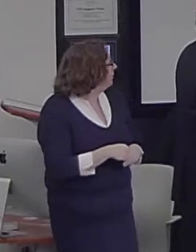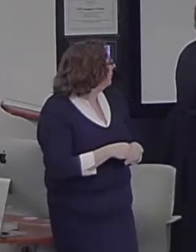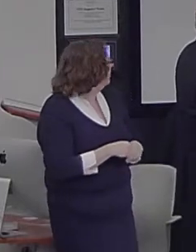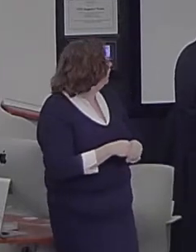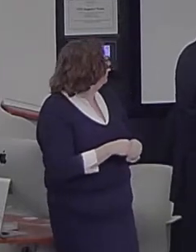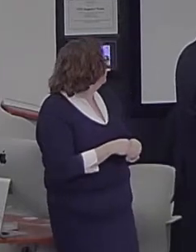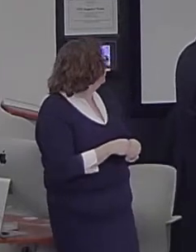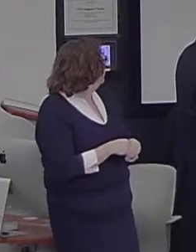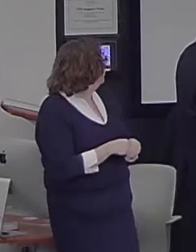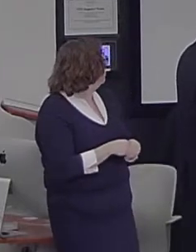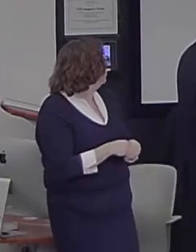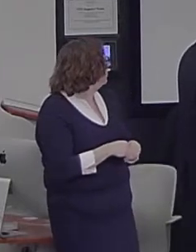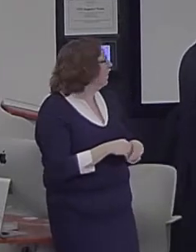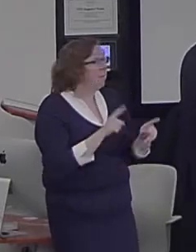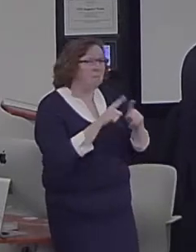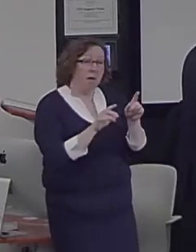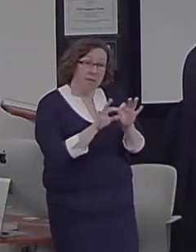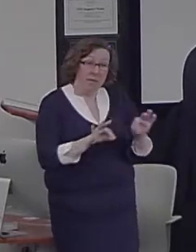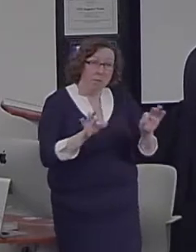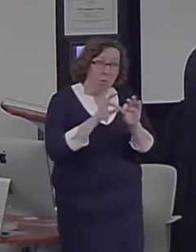increased between network connectivity